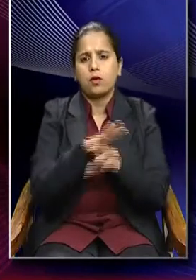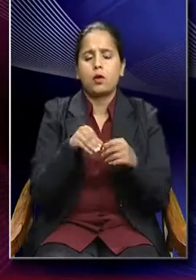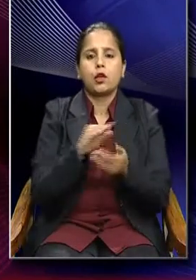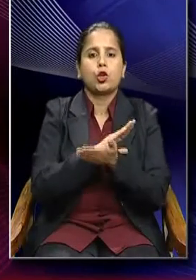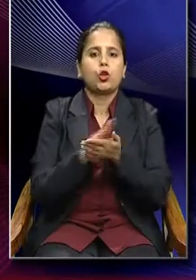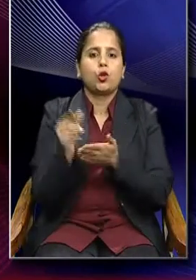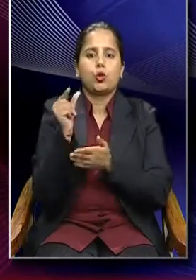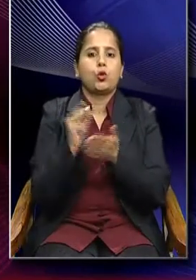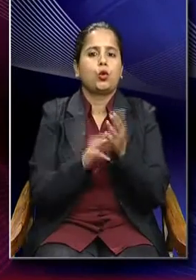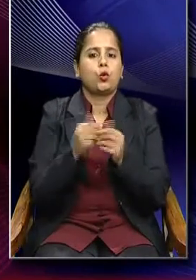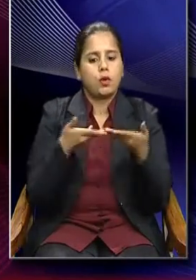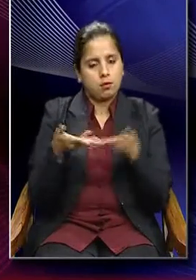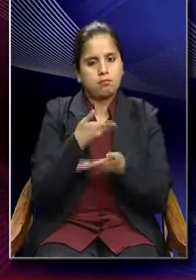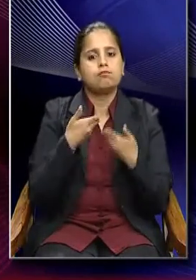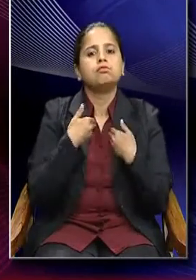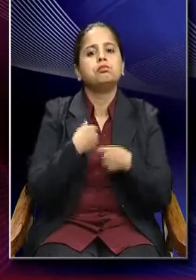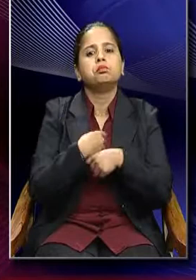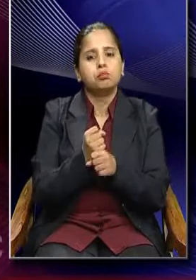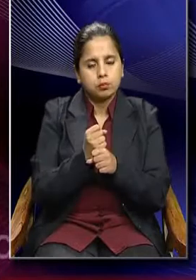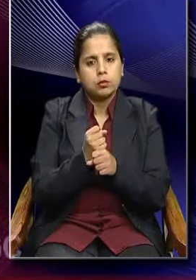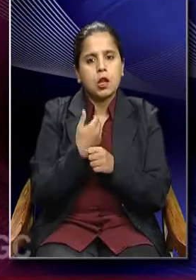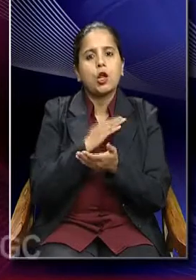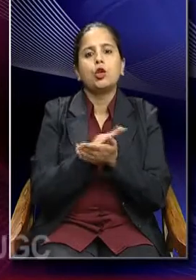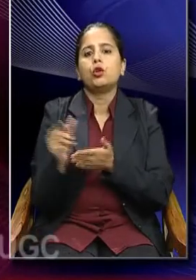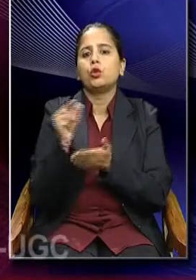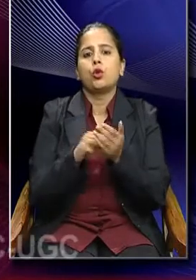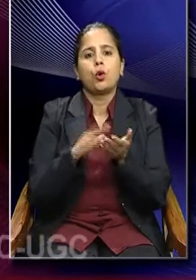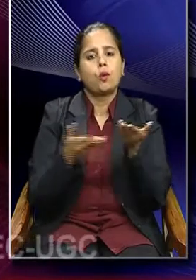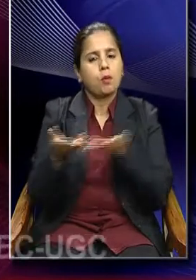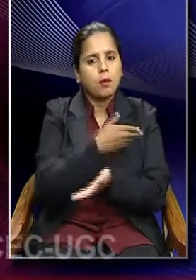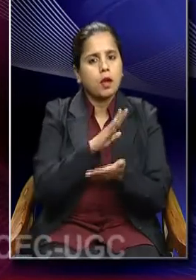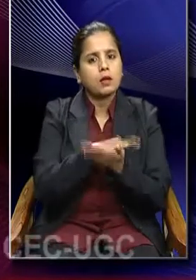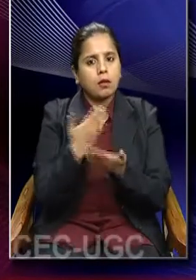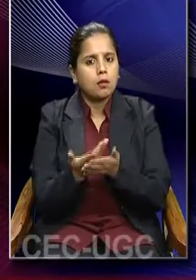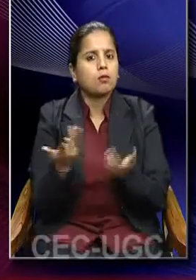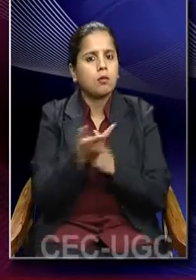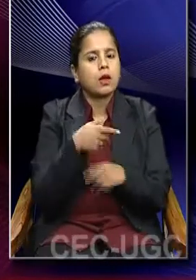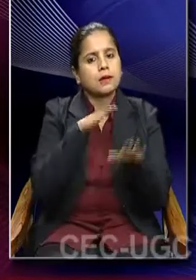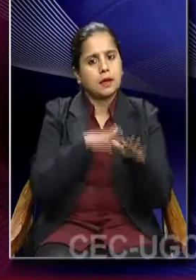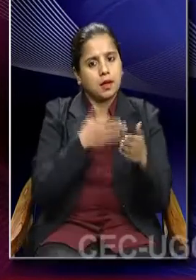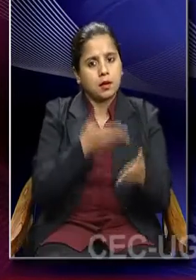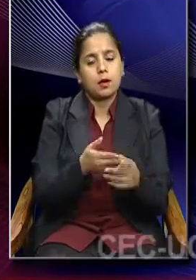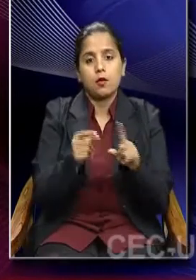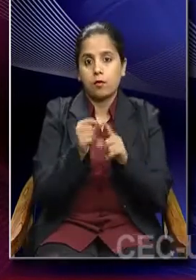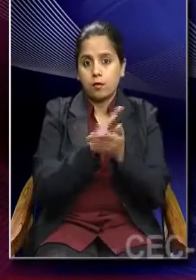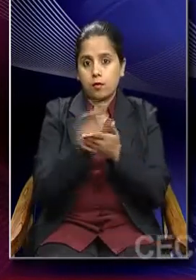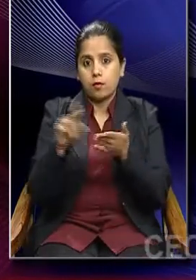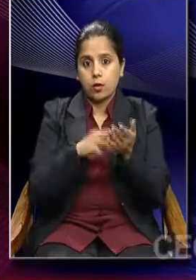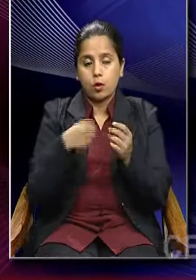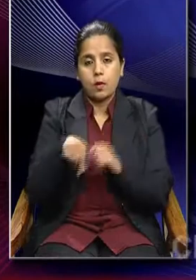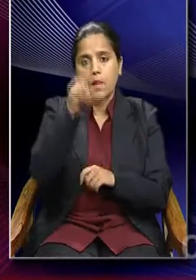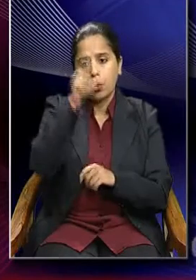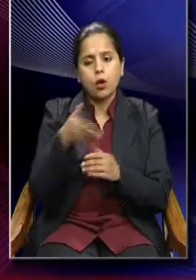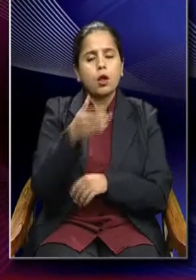creation, dependent on human perceptions and interpretation. So, phenomenology is the study of human